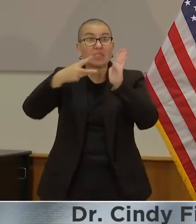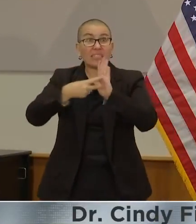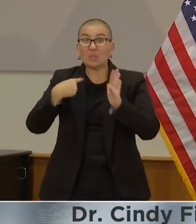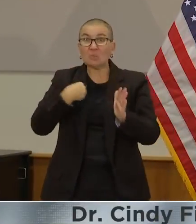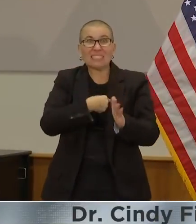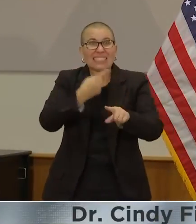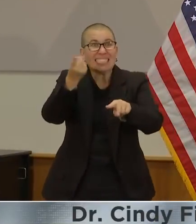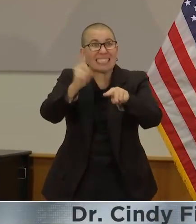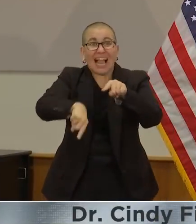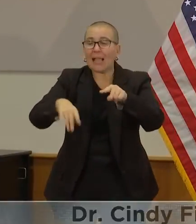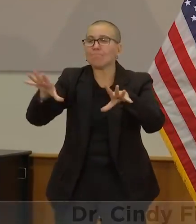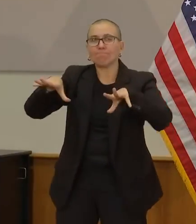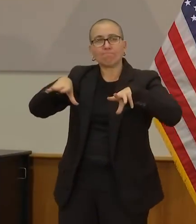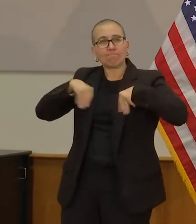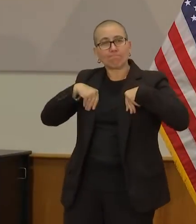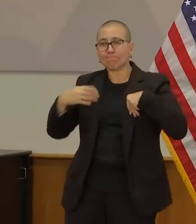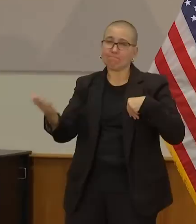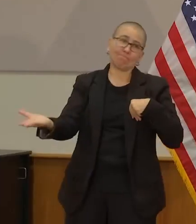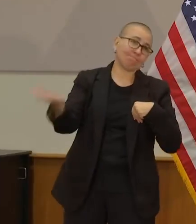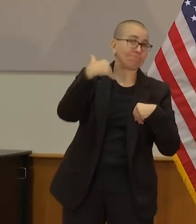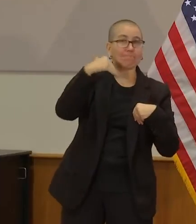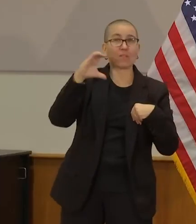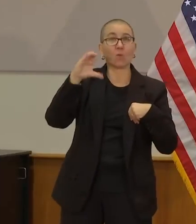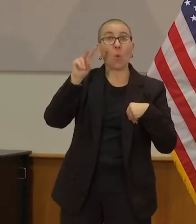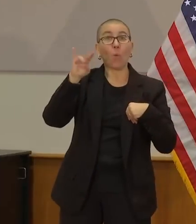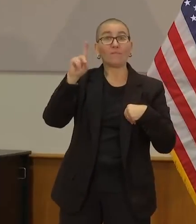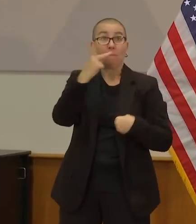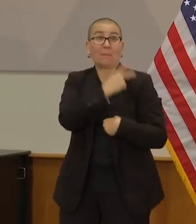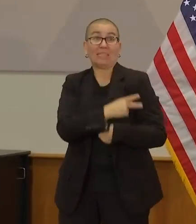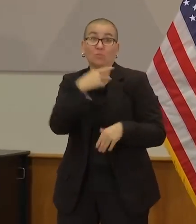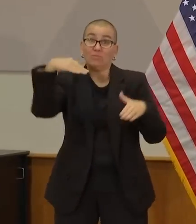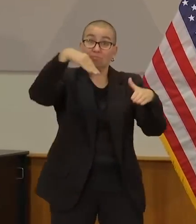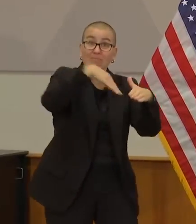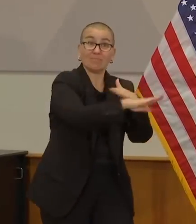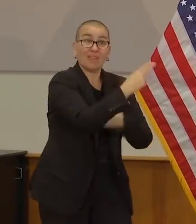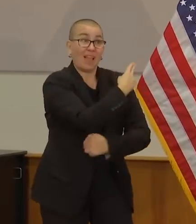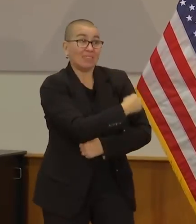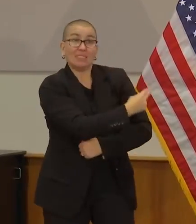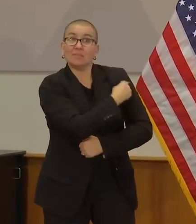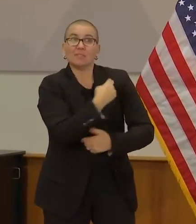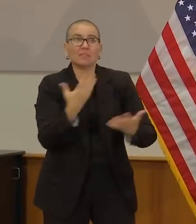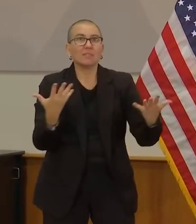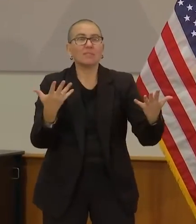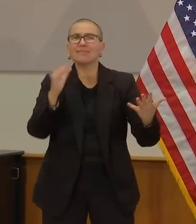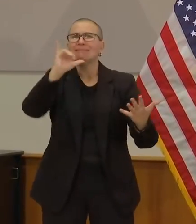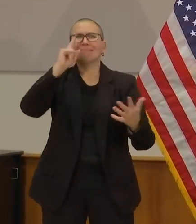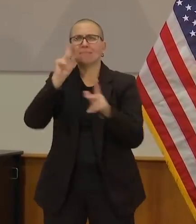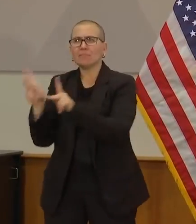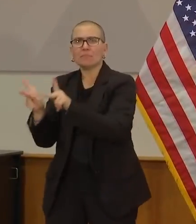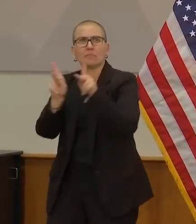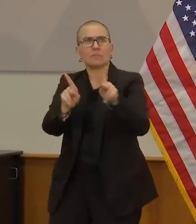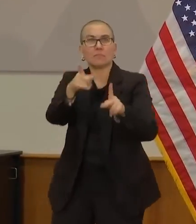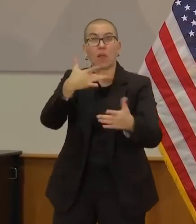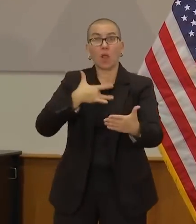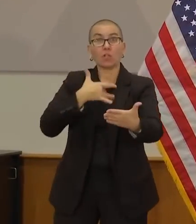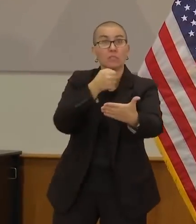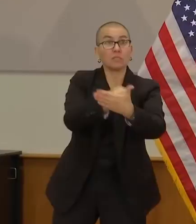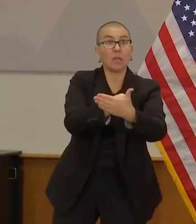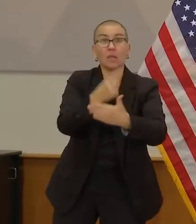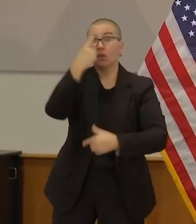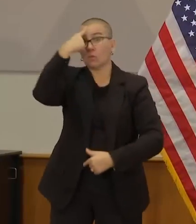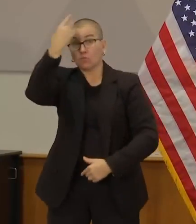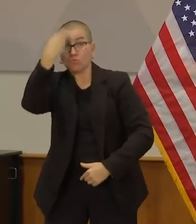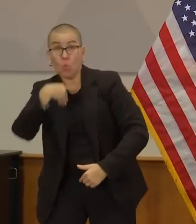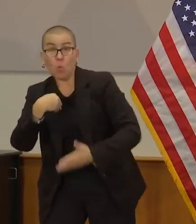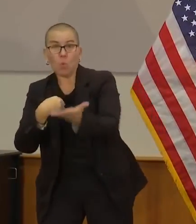COVID. But it also means we can't hospitalize a patient that has that heart attack or has that stroke or has something else that they need to be hospitalized for.